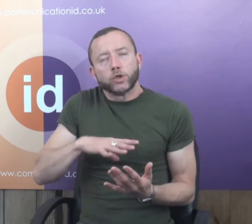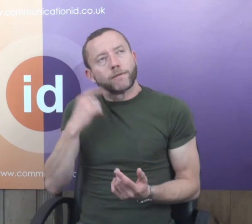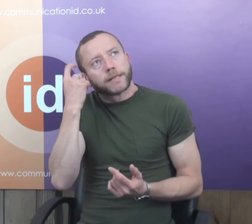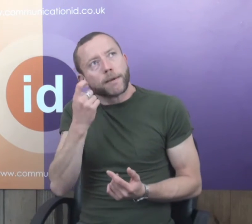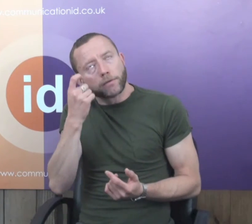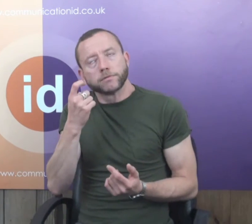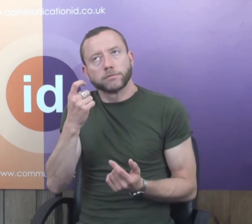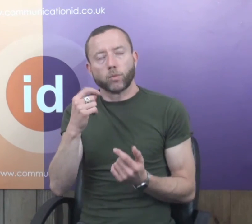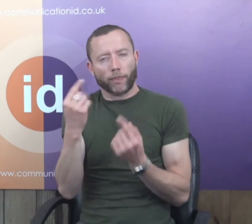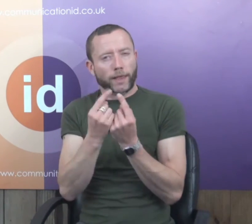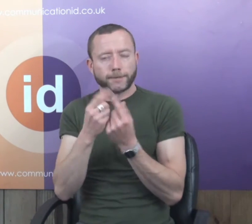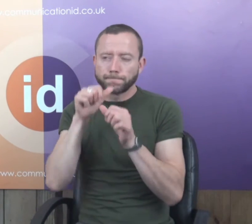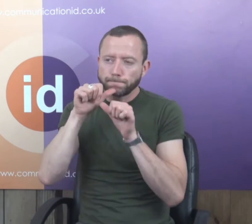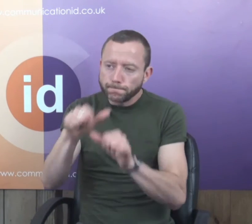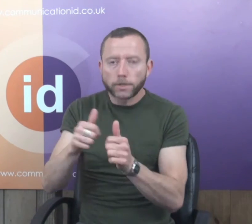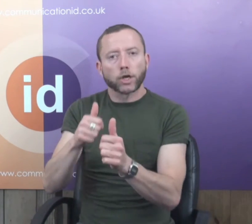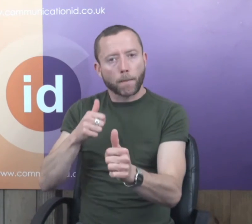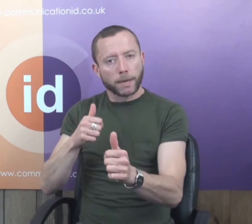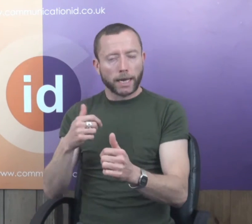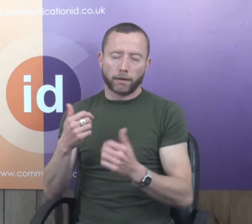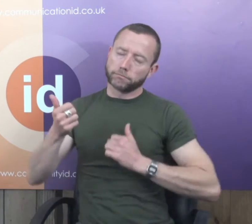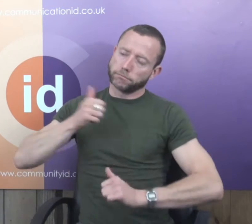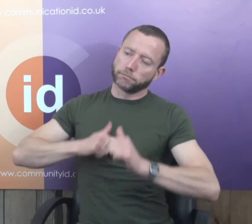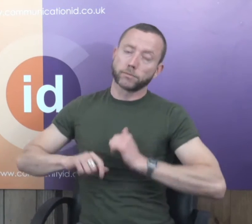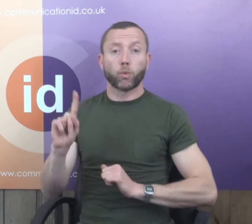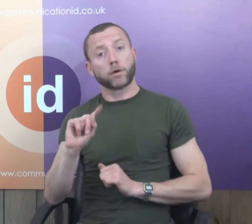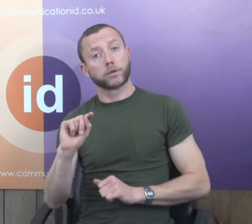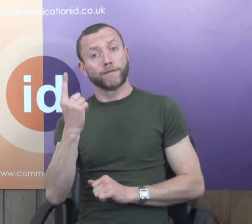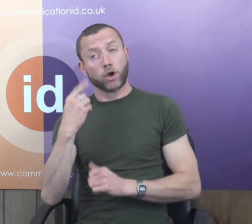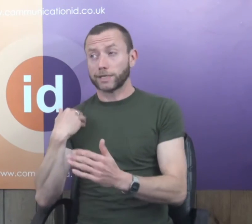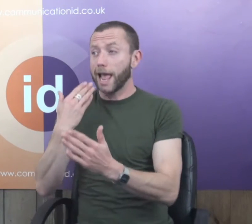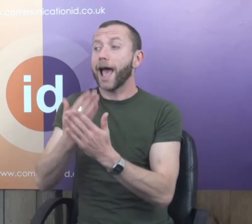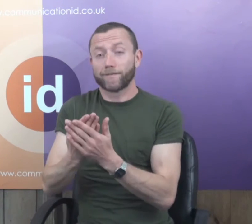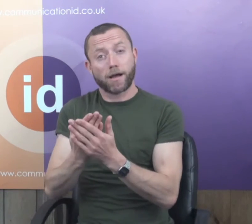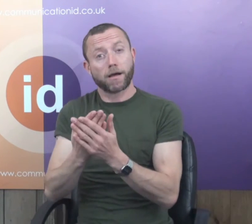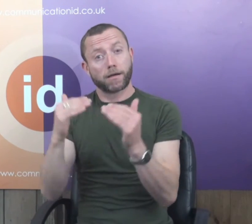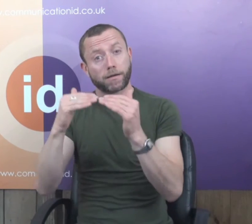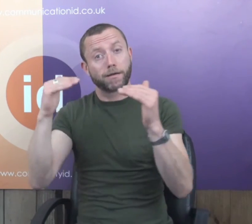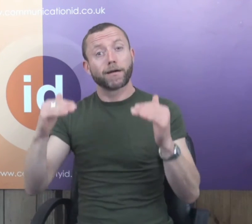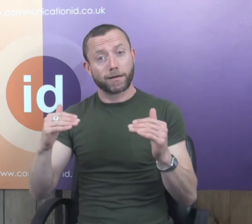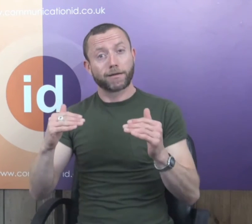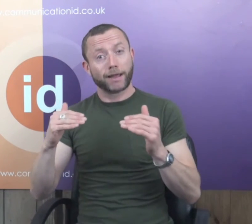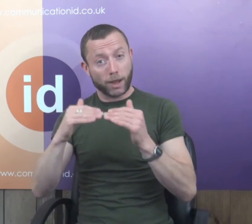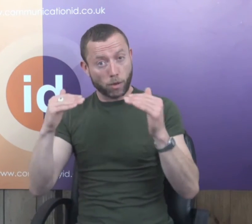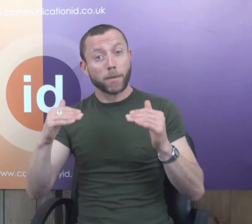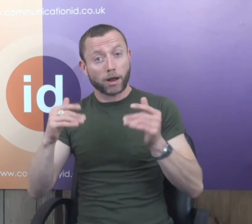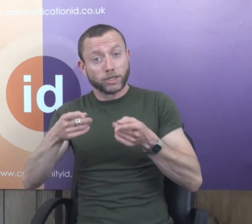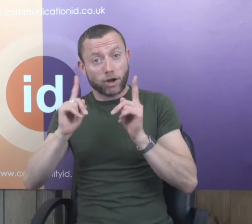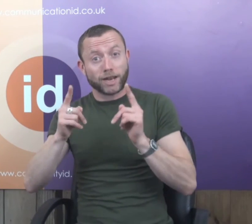For me I needed to have a think about the one thing that I was really proud and passionate about in regards to the company. The first ever